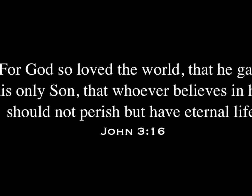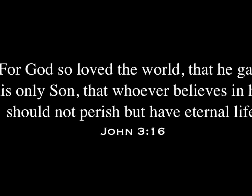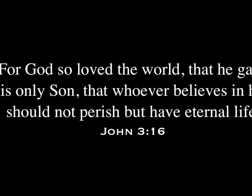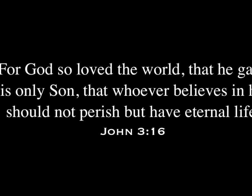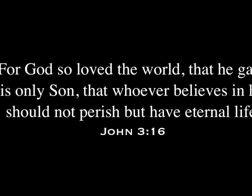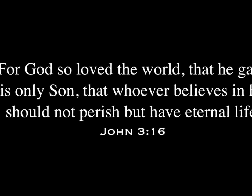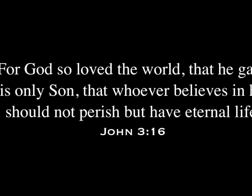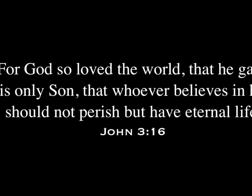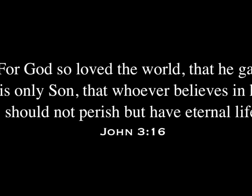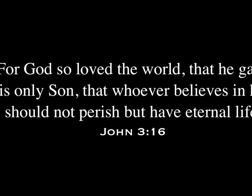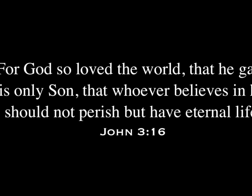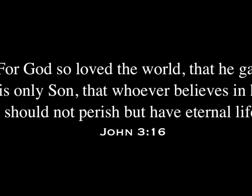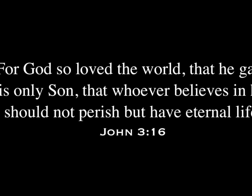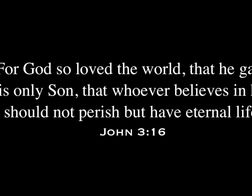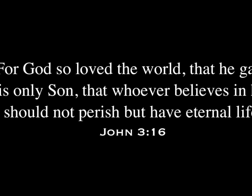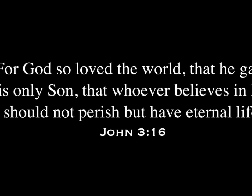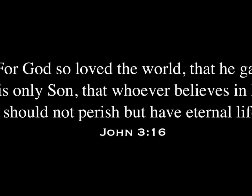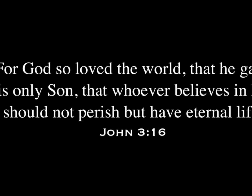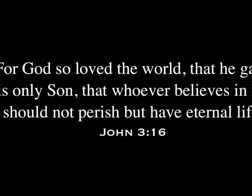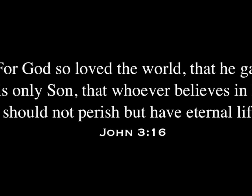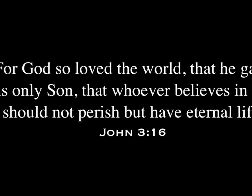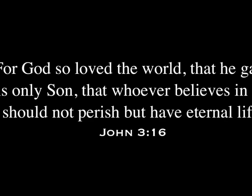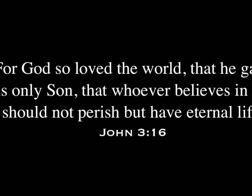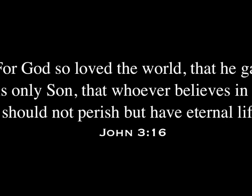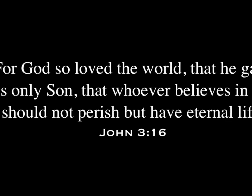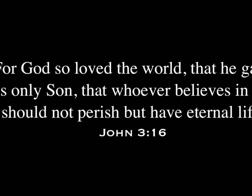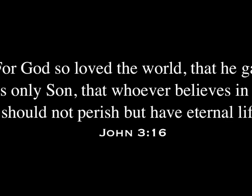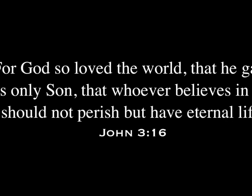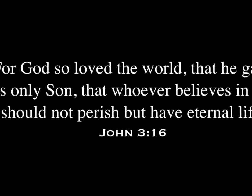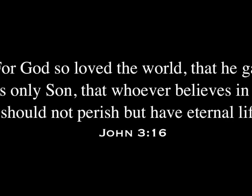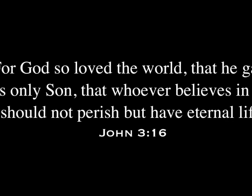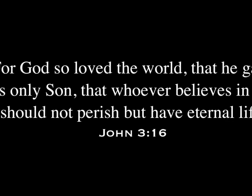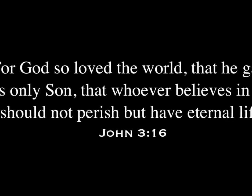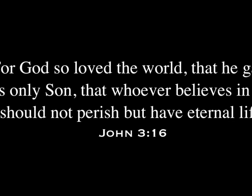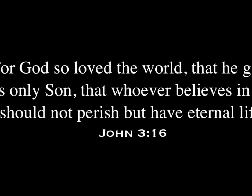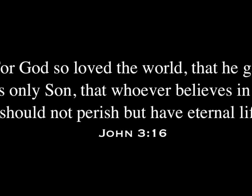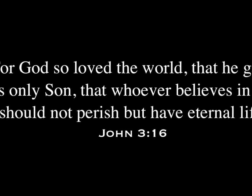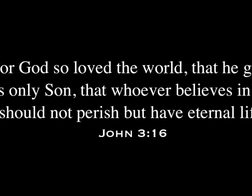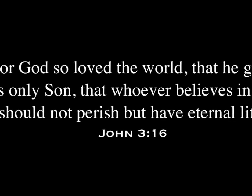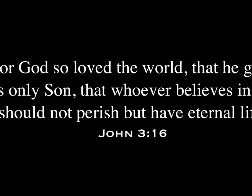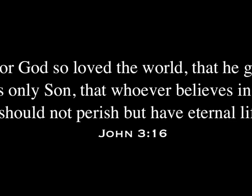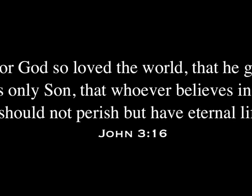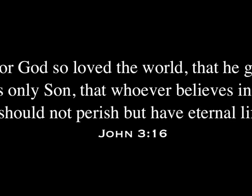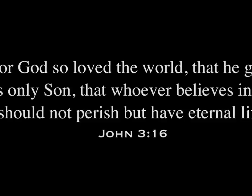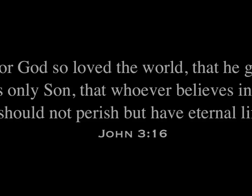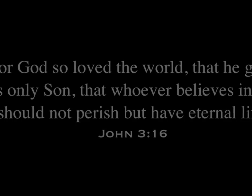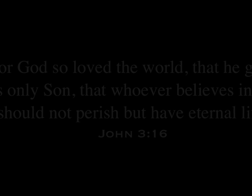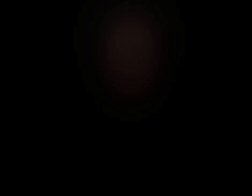the world that he gave his only son, that whoever believes in him should not perish but have eternal life.